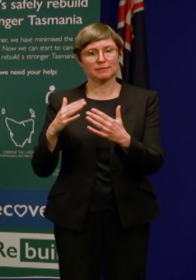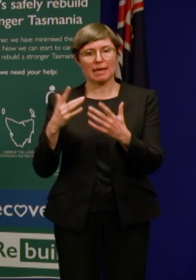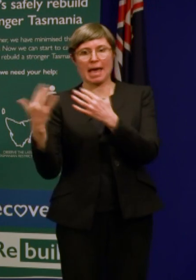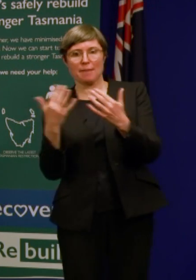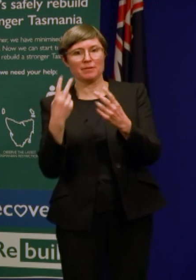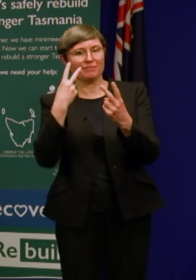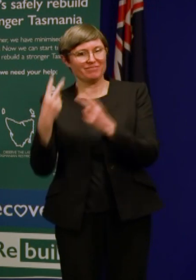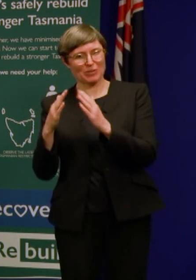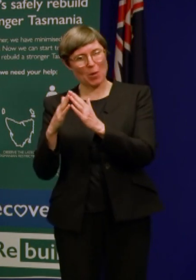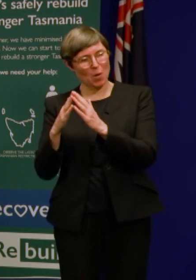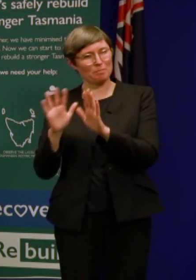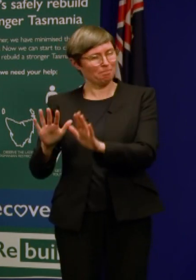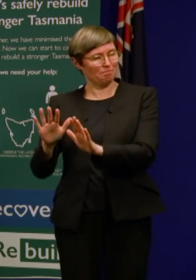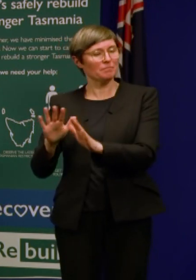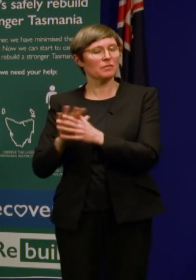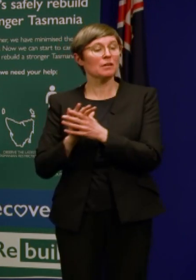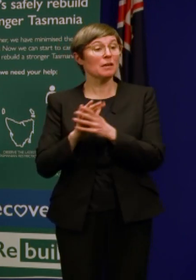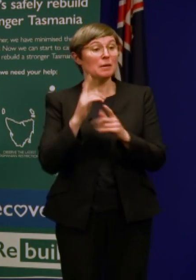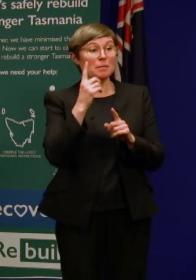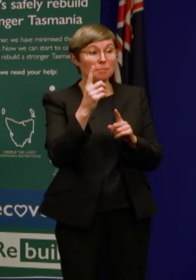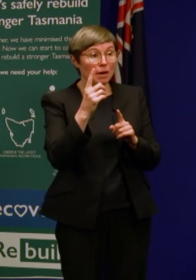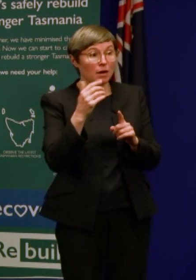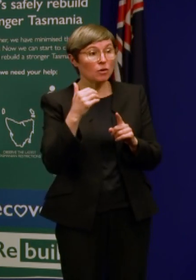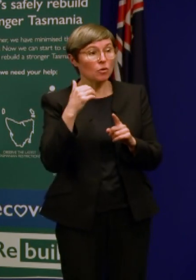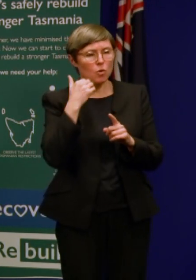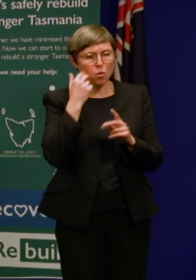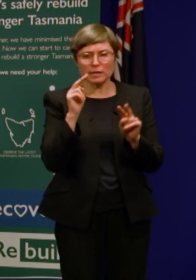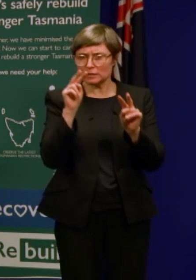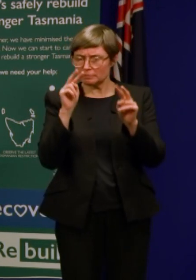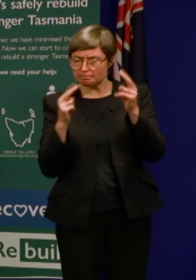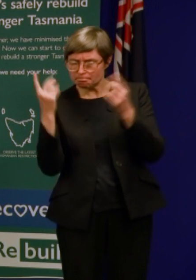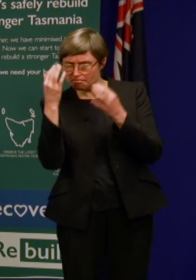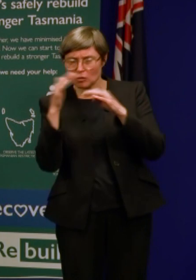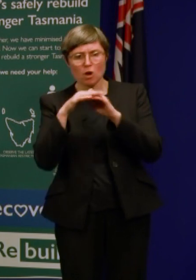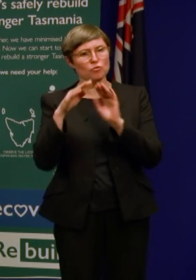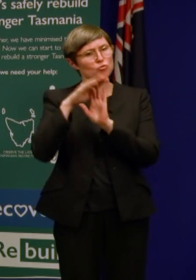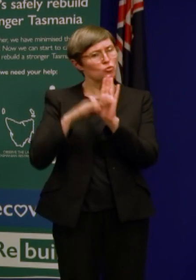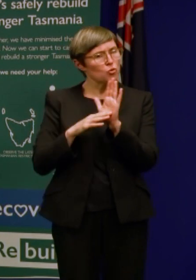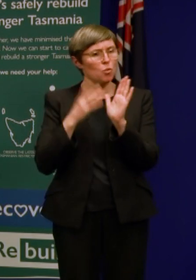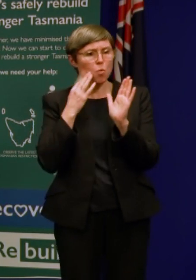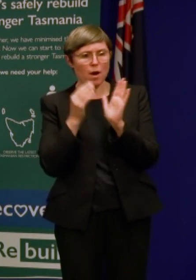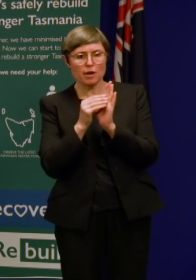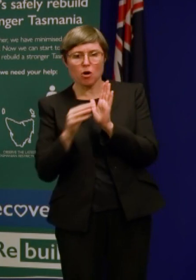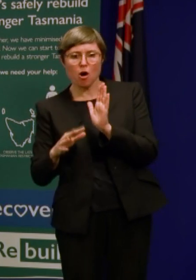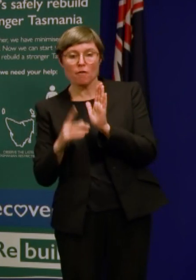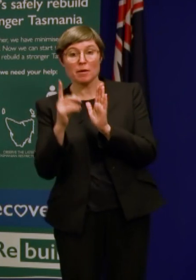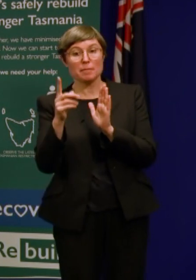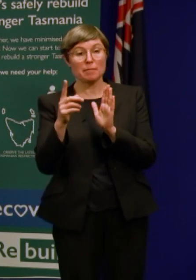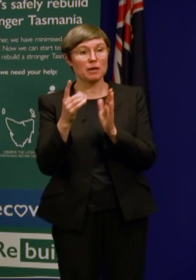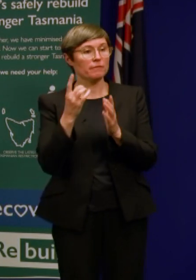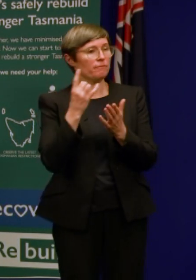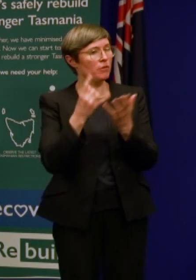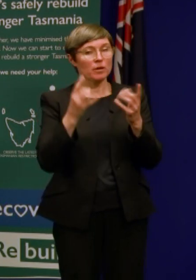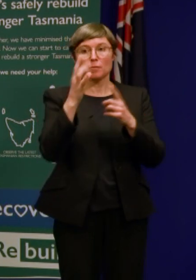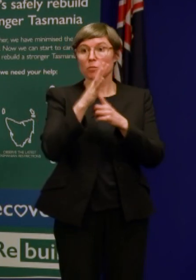will always continue to consider the things that are not yet completely relaxed and see if it's safe to do so but I think it's a very important message